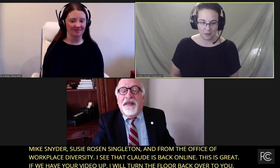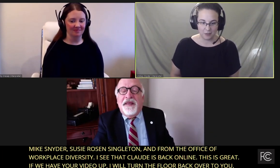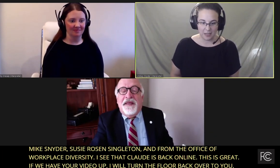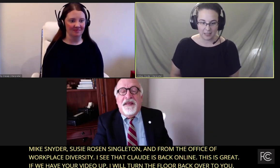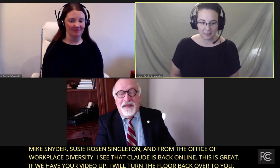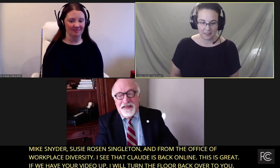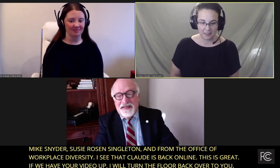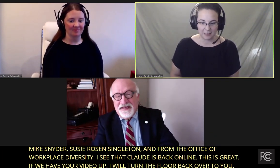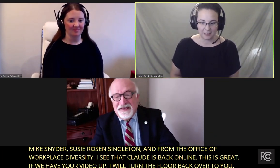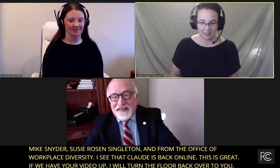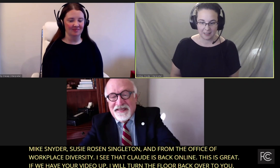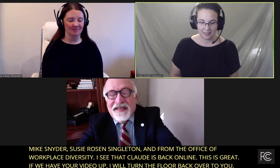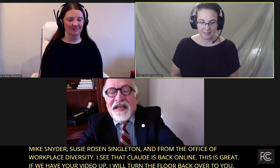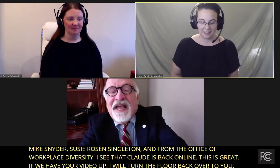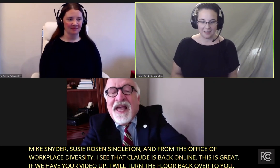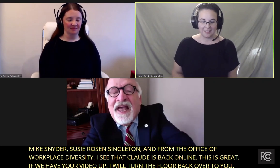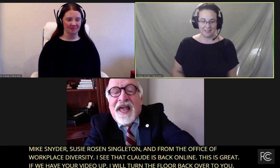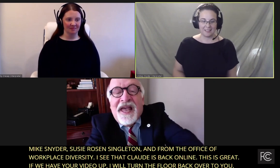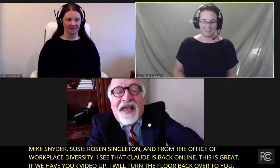All right.